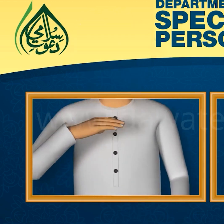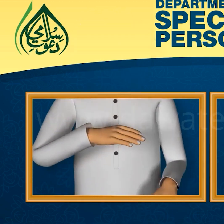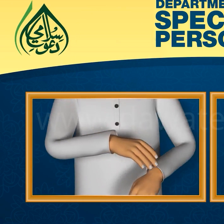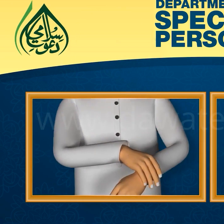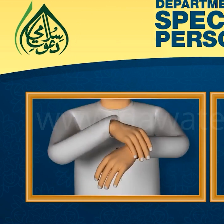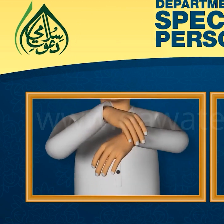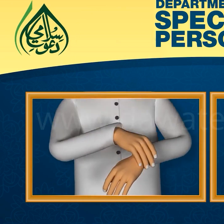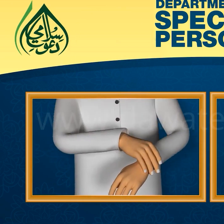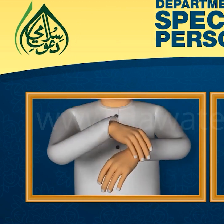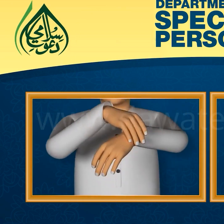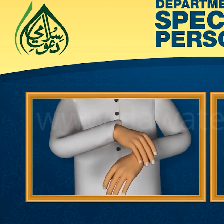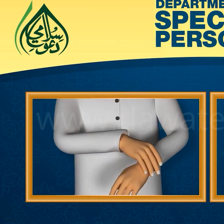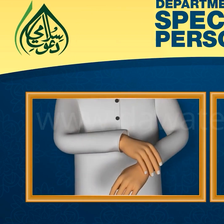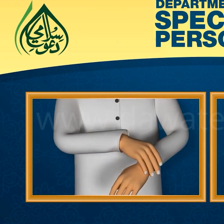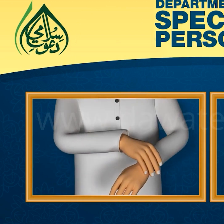Fallage